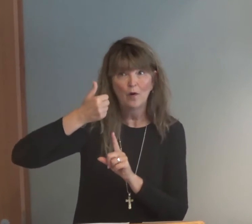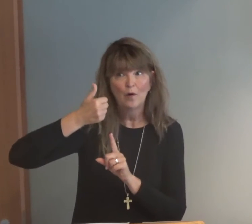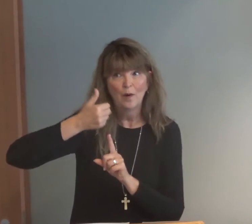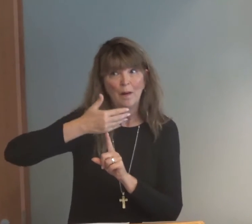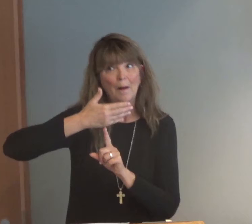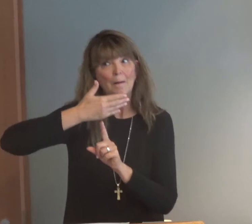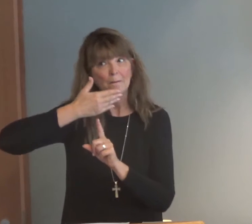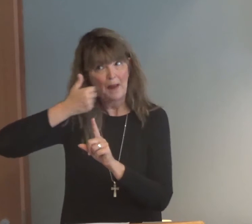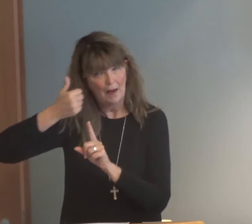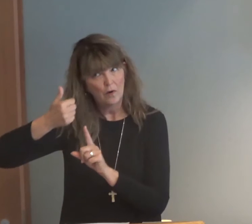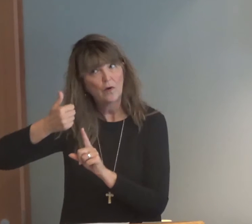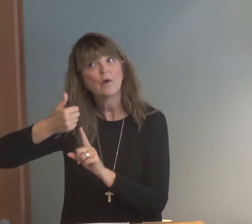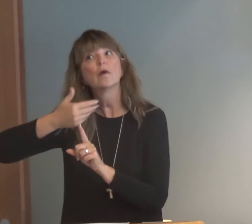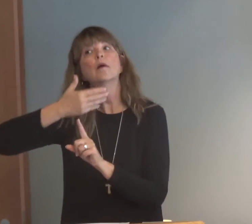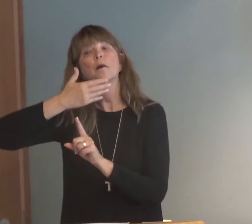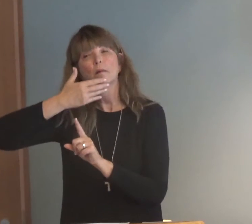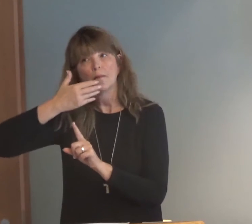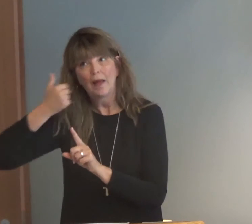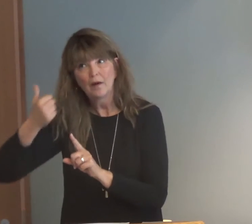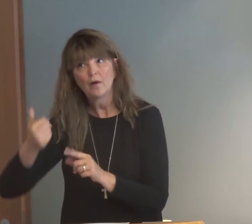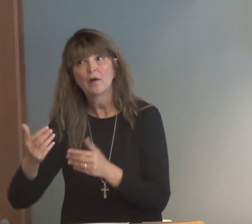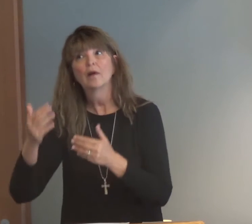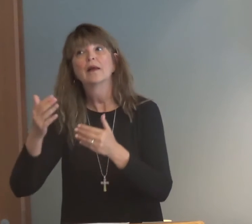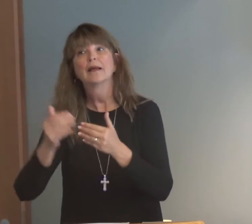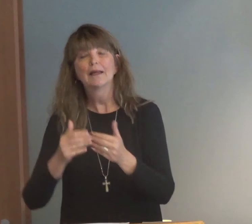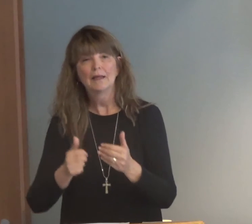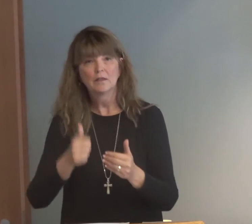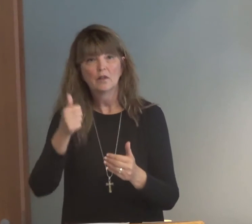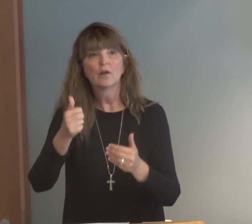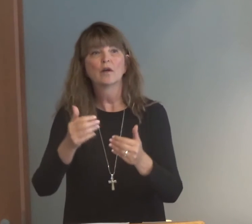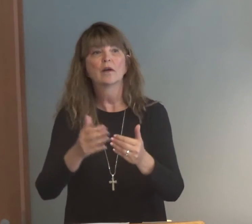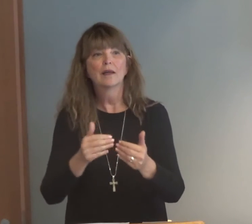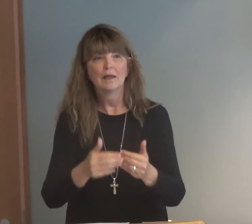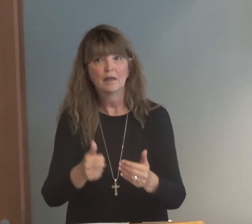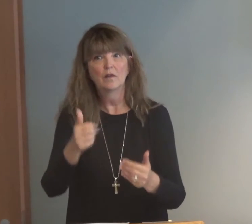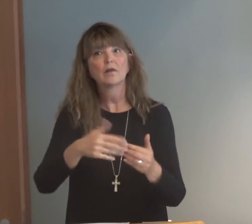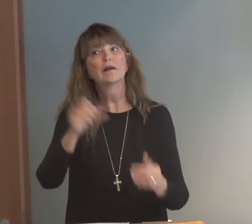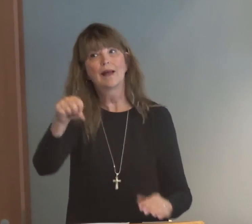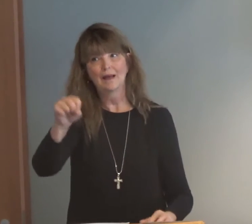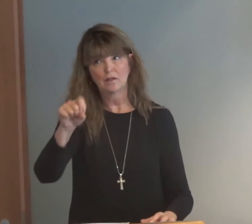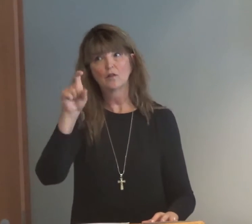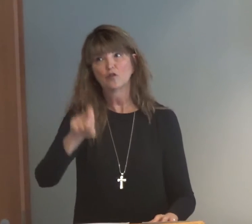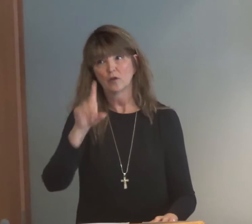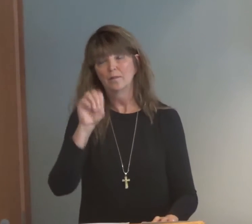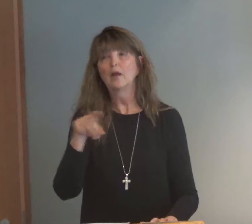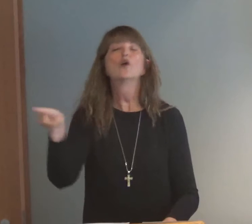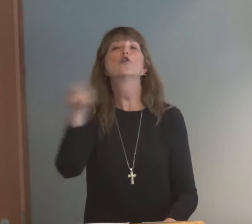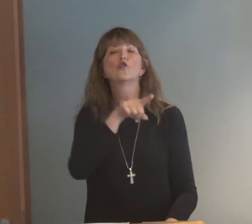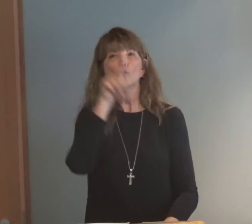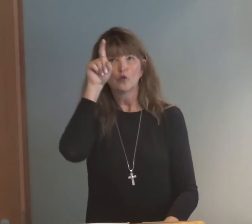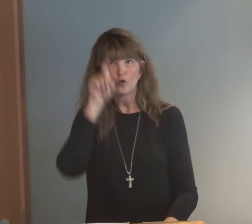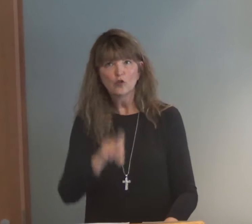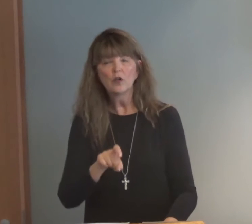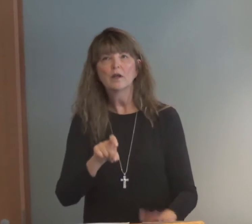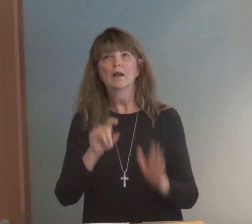However, we should be able to get better and better and better. And it will become easier and easier